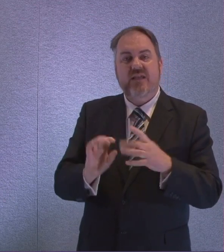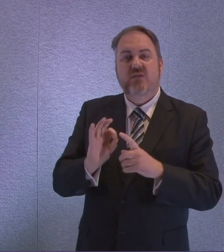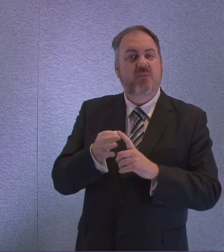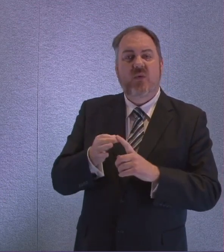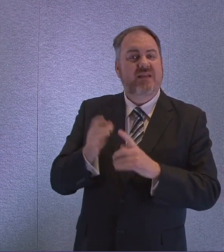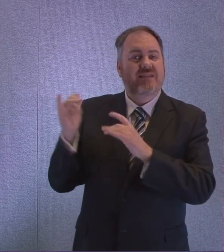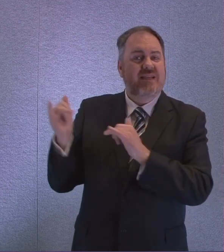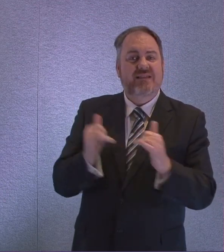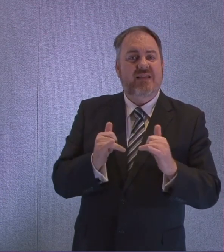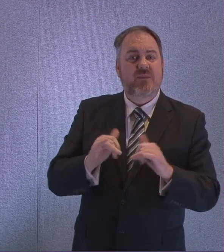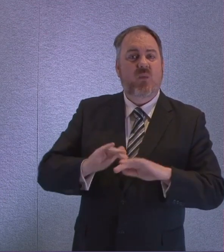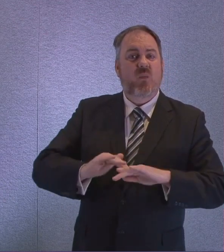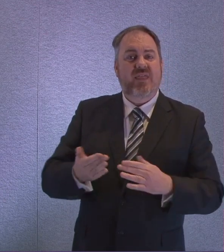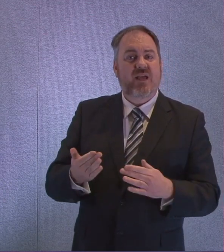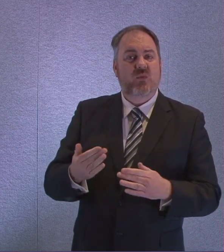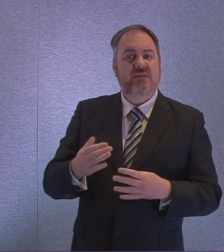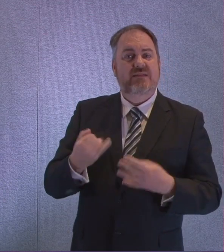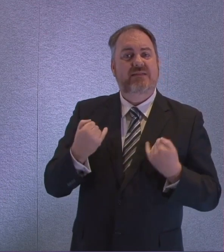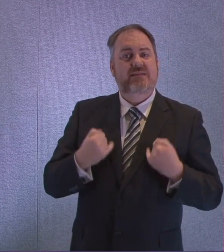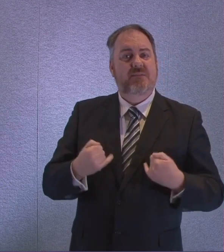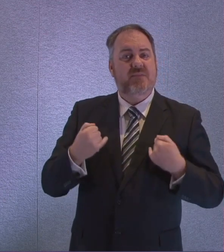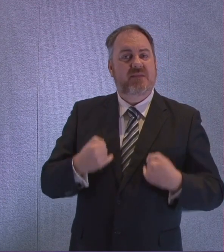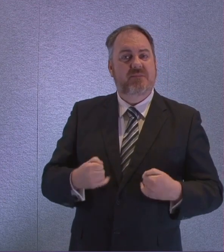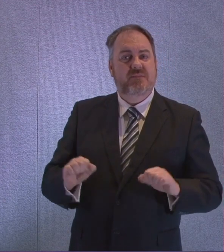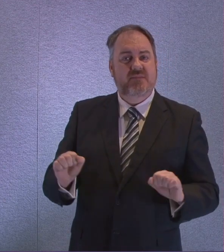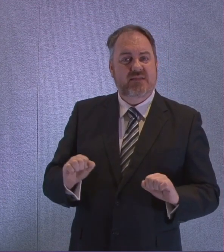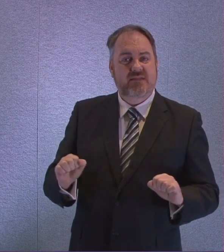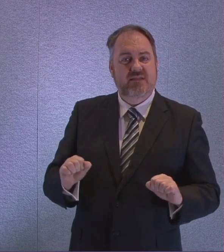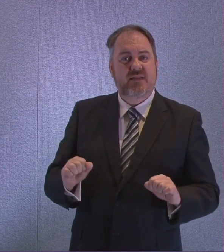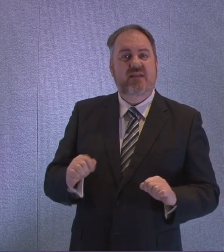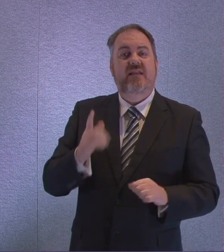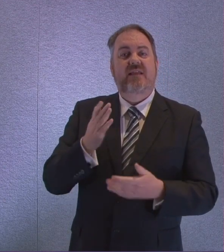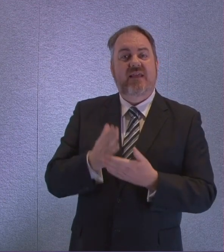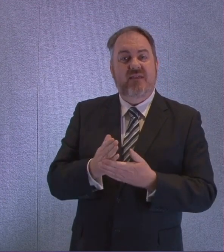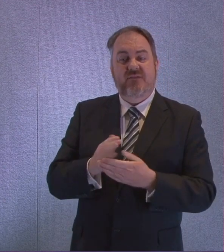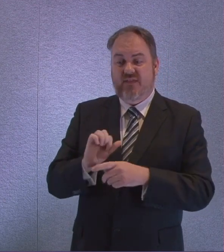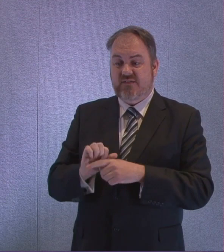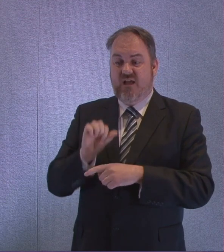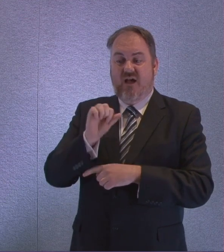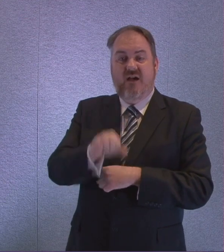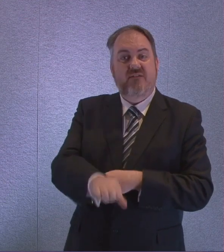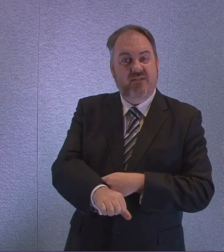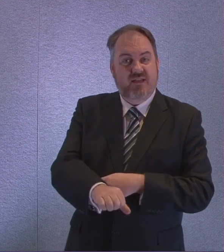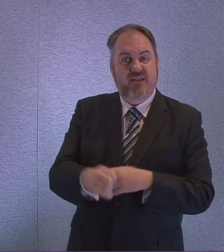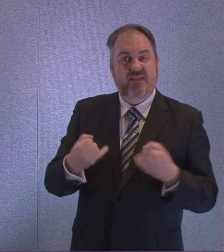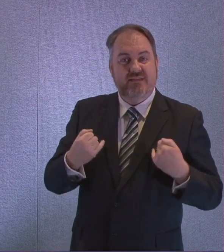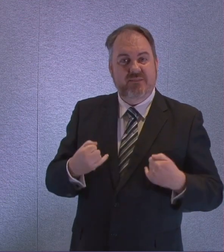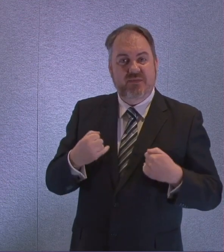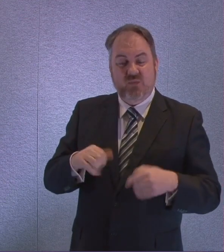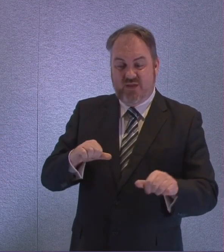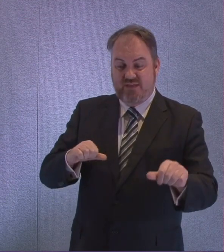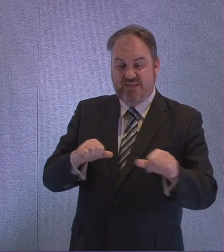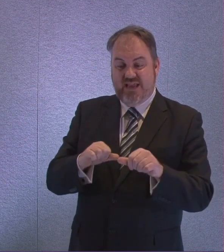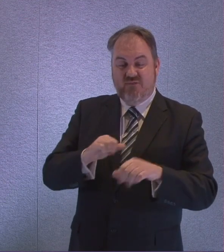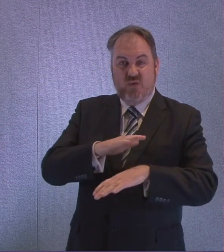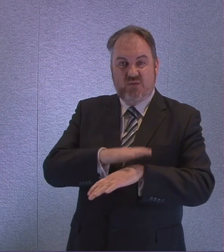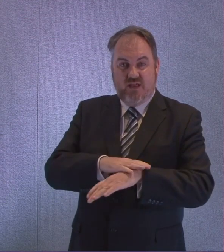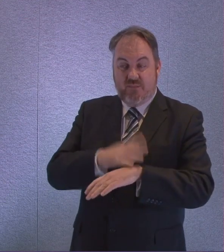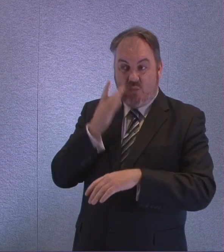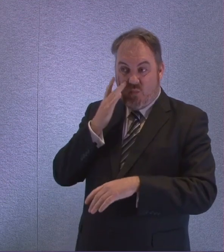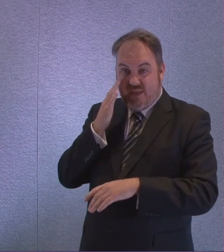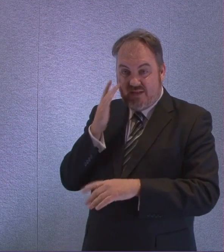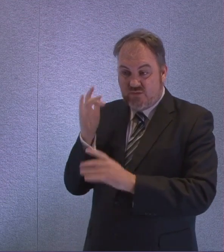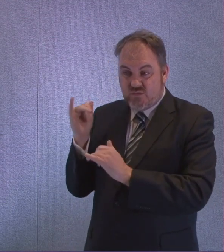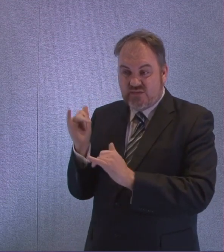displaying symptoms, and there is no point testing people after they have displayed symptoms. So I come back to that relatively narrow window of opportunity